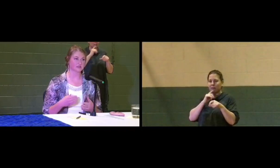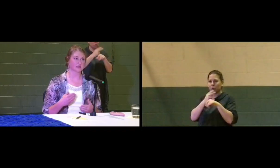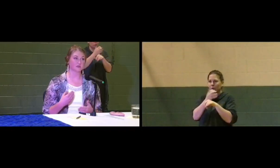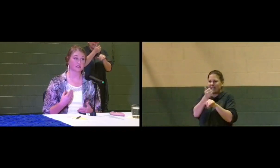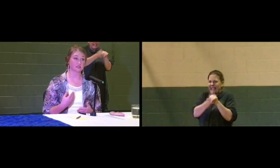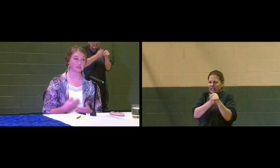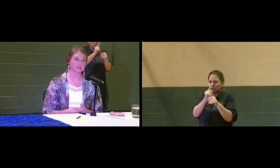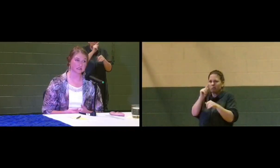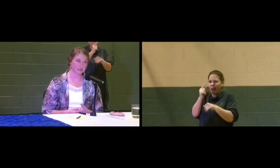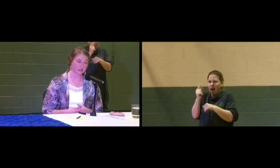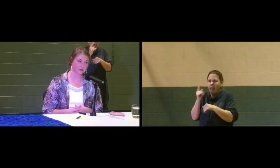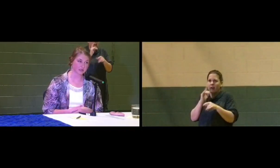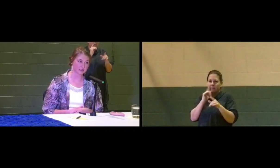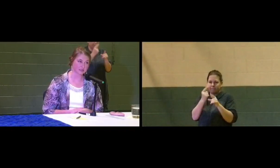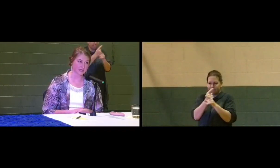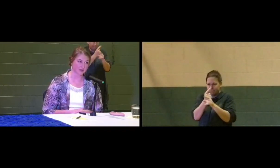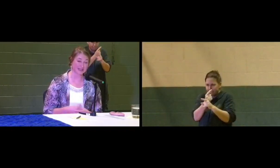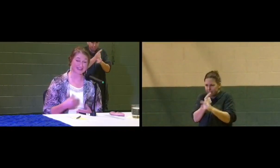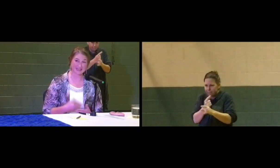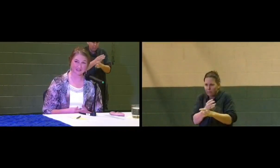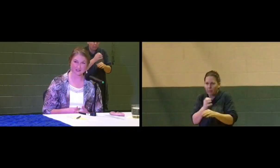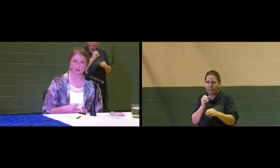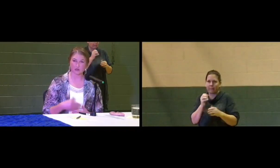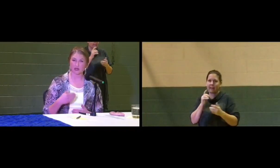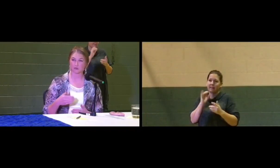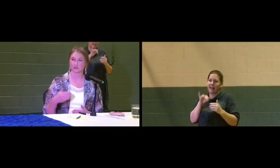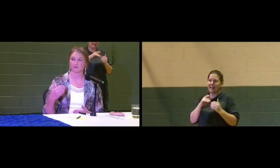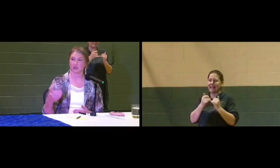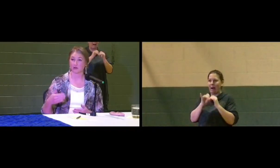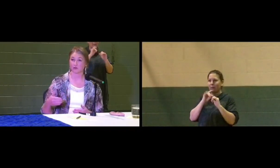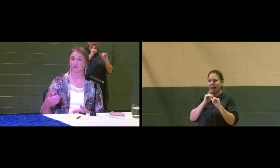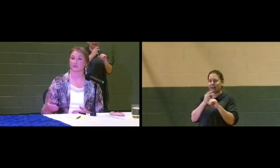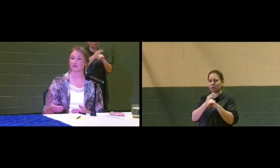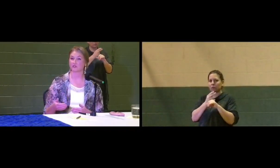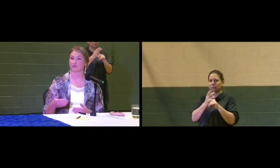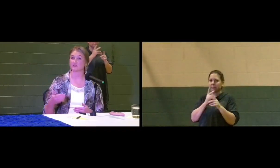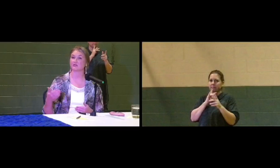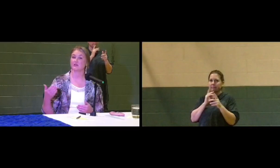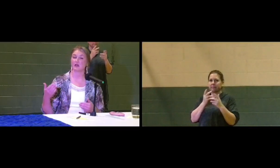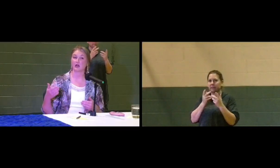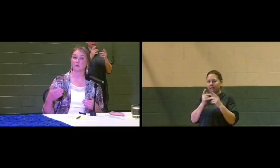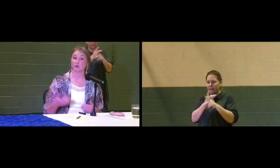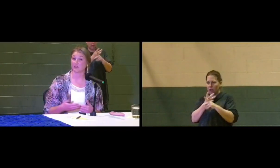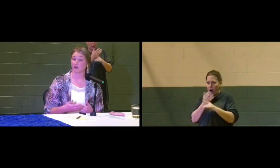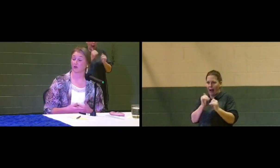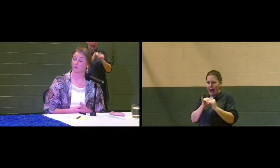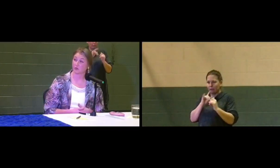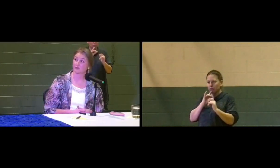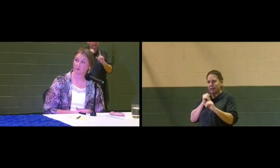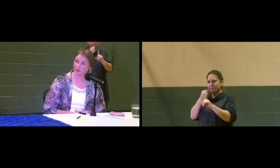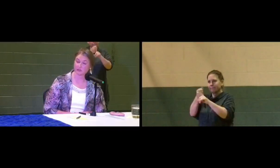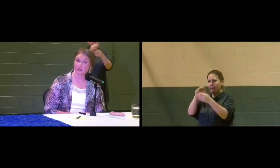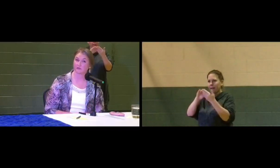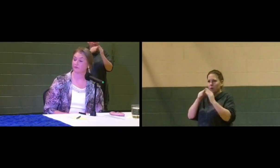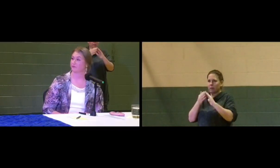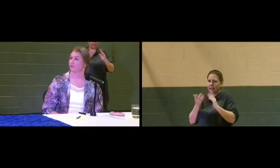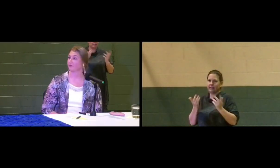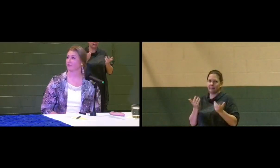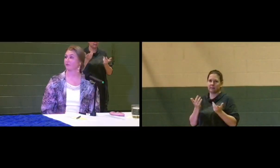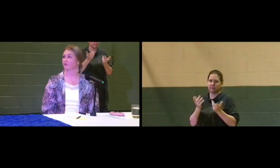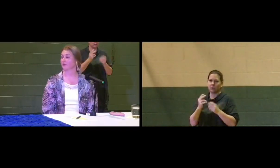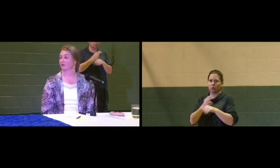dollar that is coming into this city and coming into this county, that is how we are able to make up for those deficits within our own personal budget.